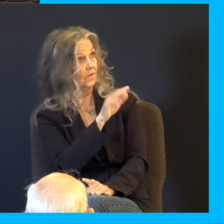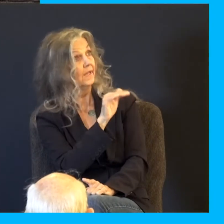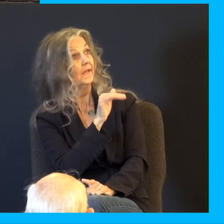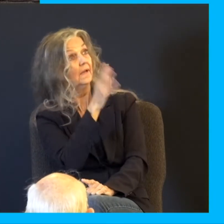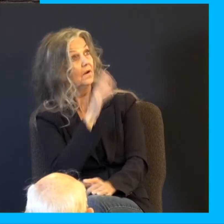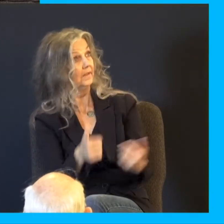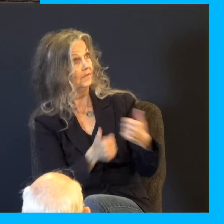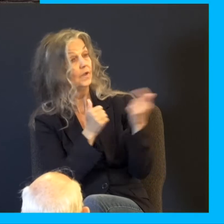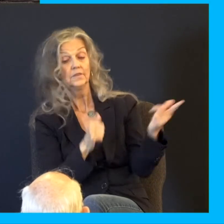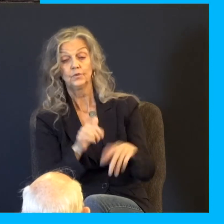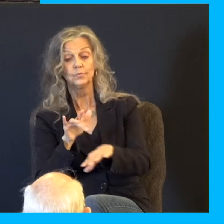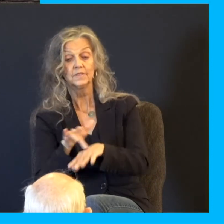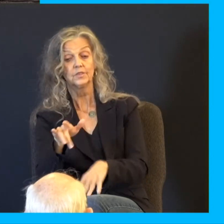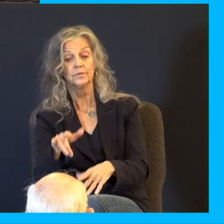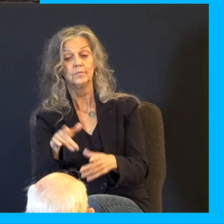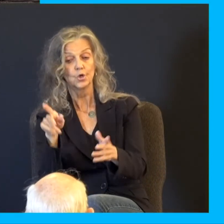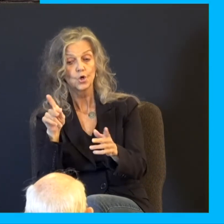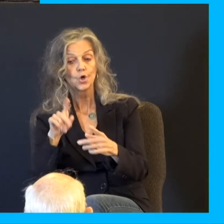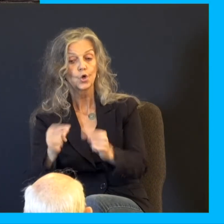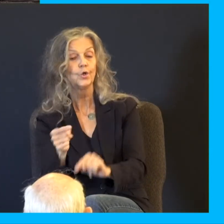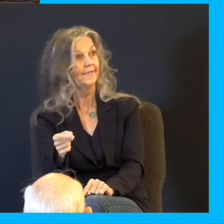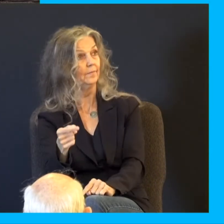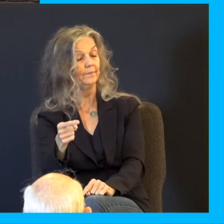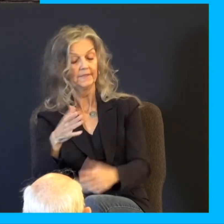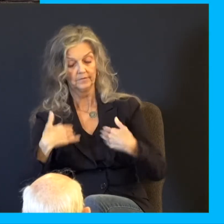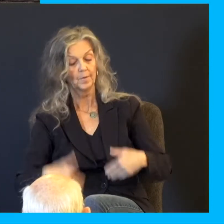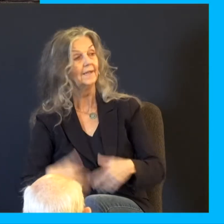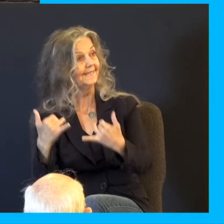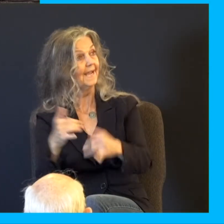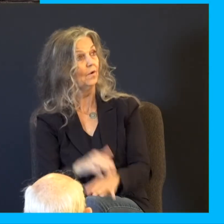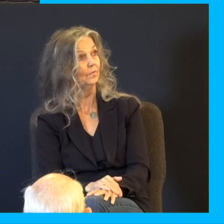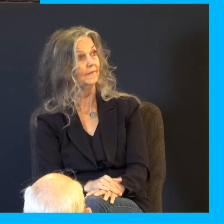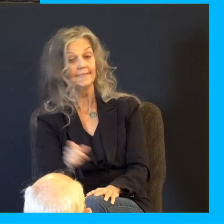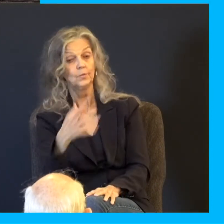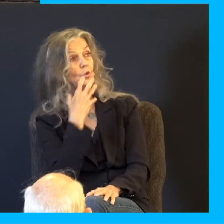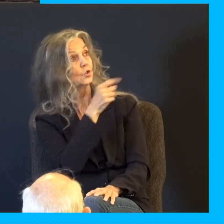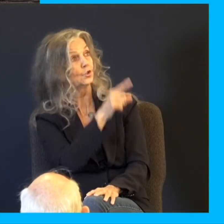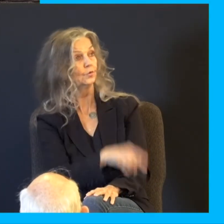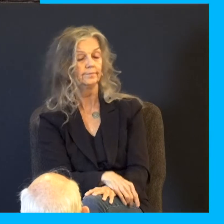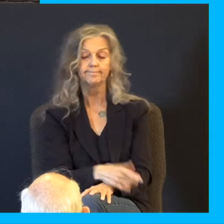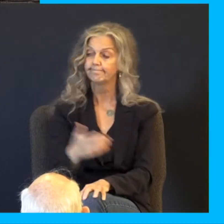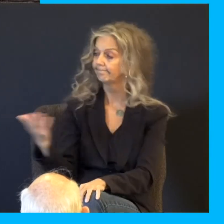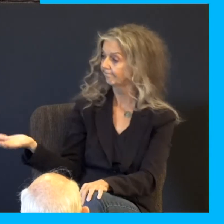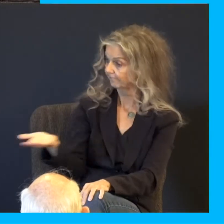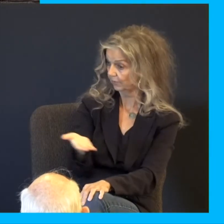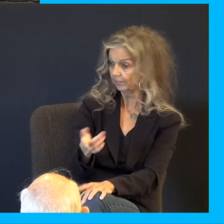to your face. And the Lord said unto Satan, behold, he is in your hand, but save his life. Satan is